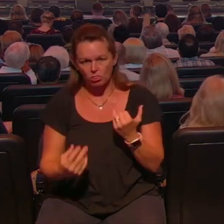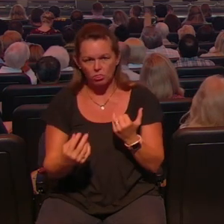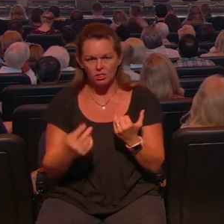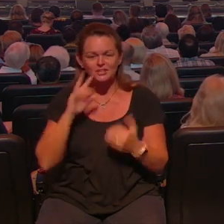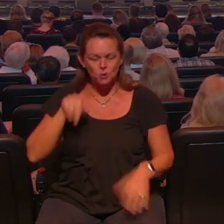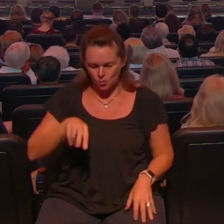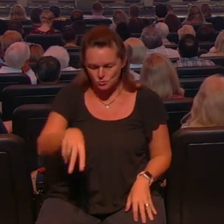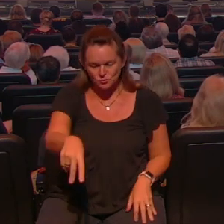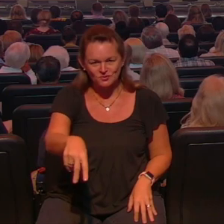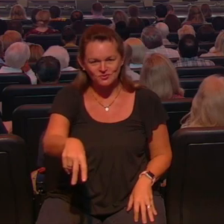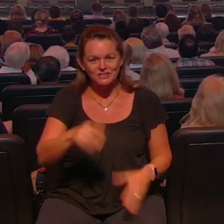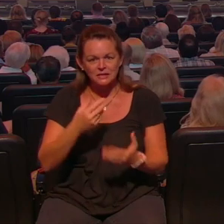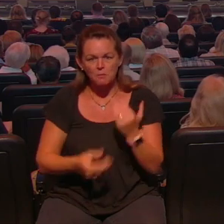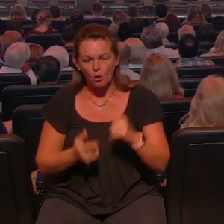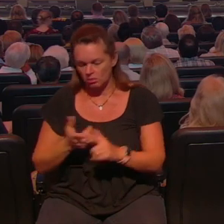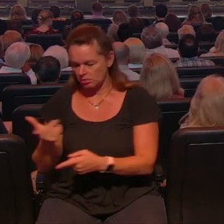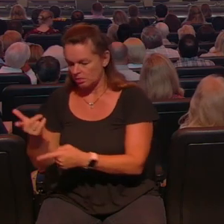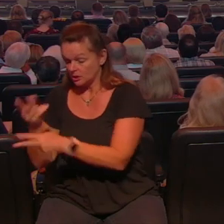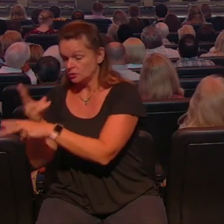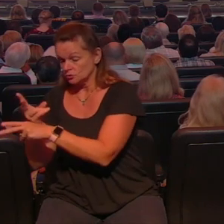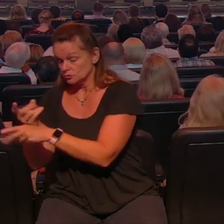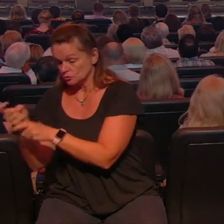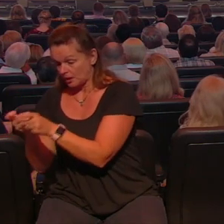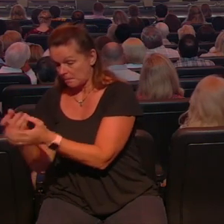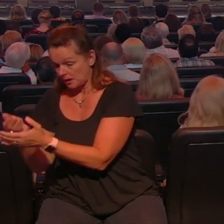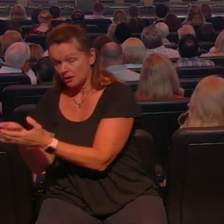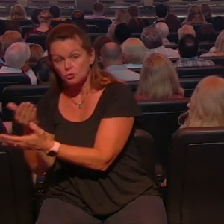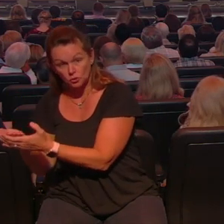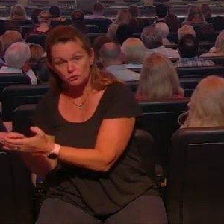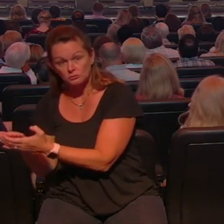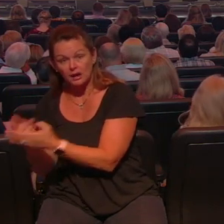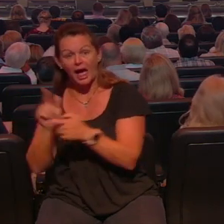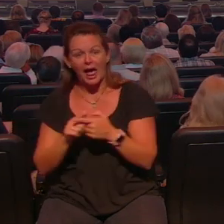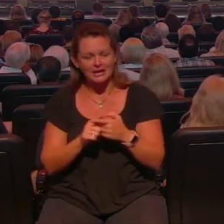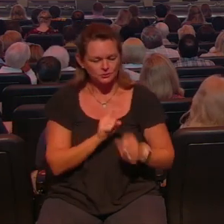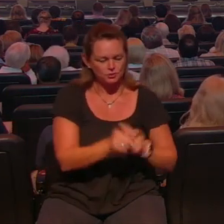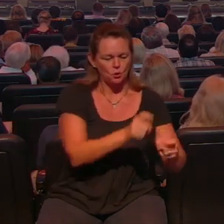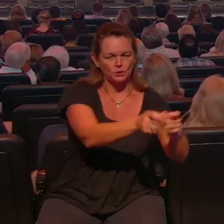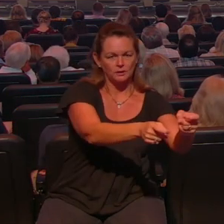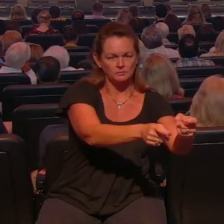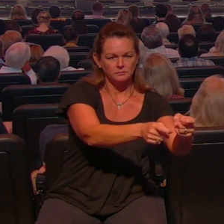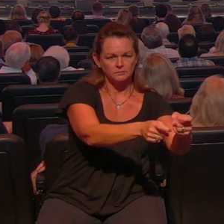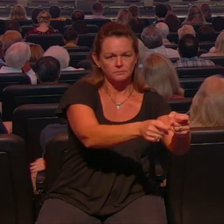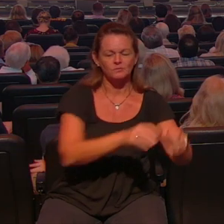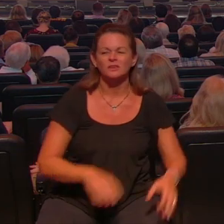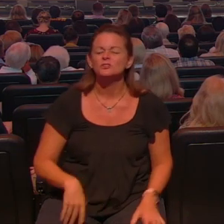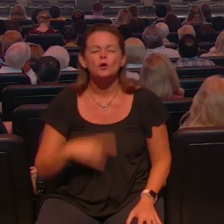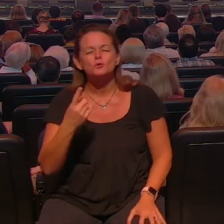cartoon character I saw growing up I don't remember which one it was but they nailed one of his shoes to the floor so